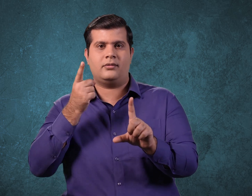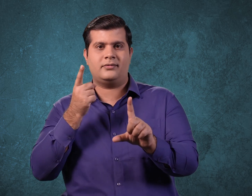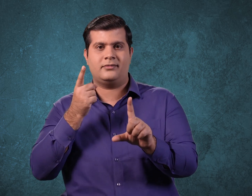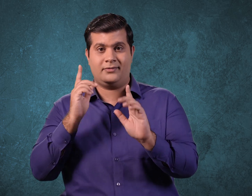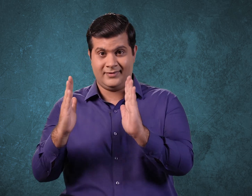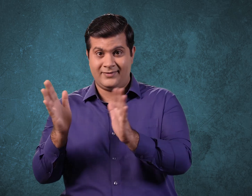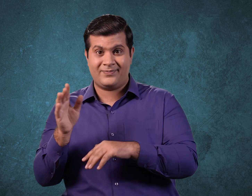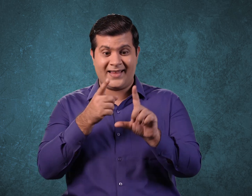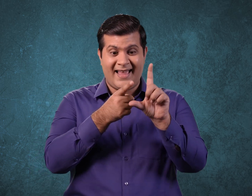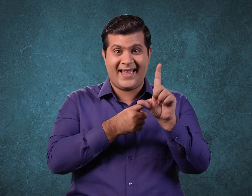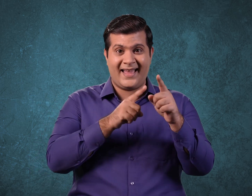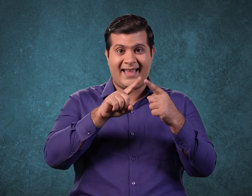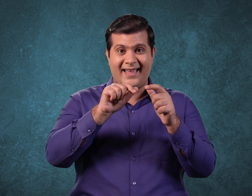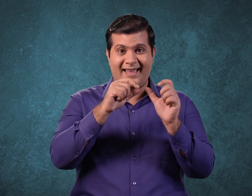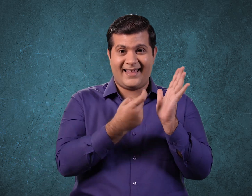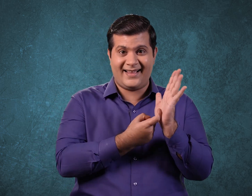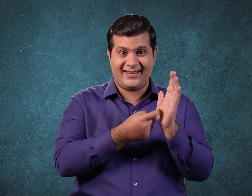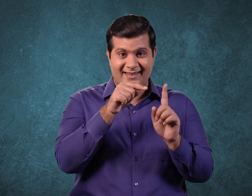A normal year has 365 days.